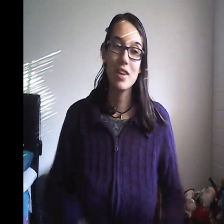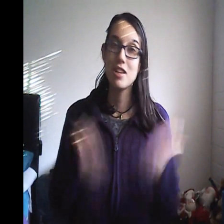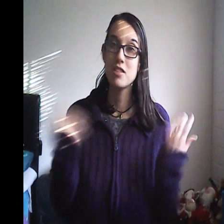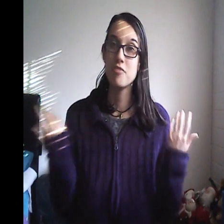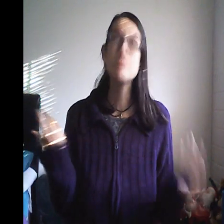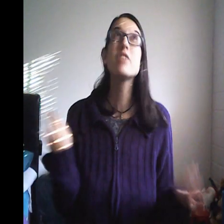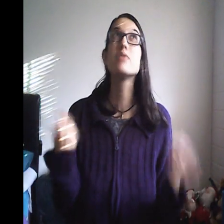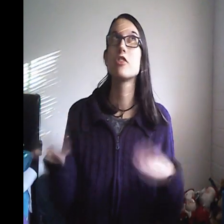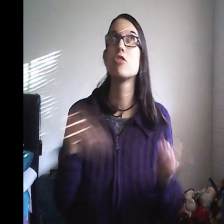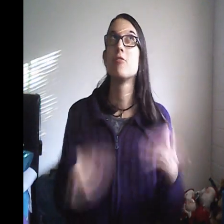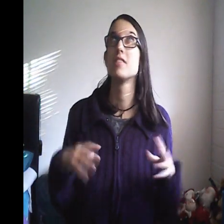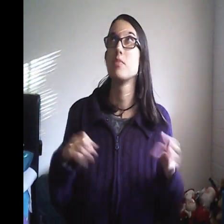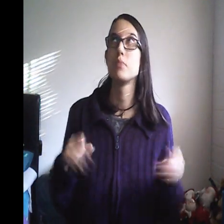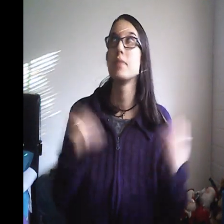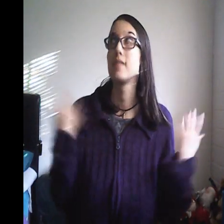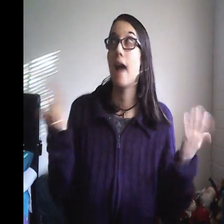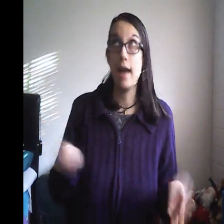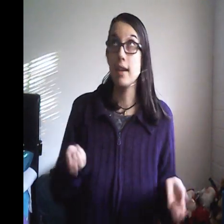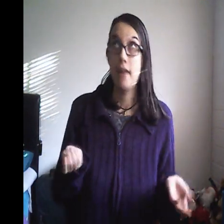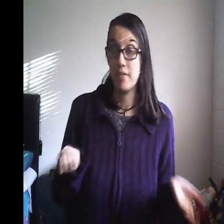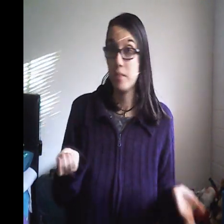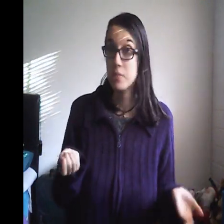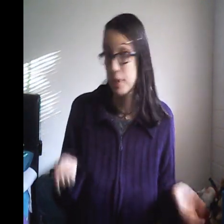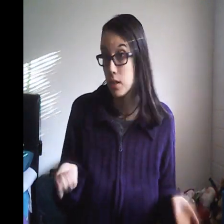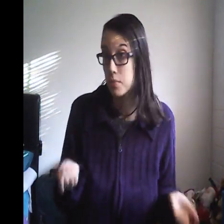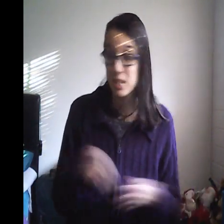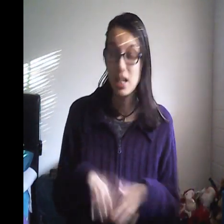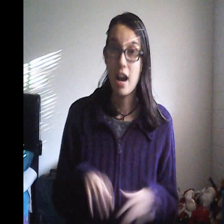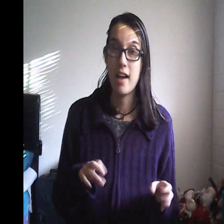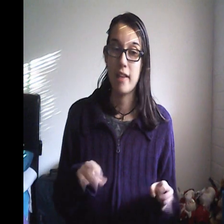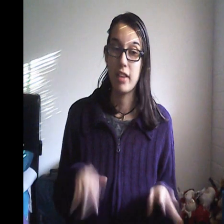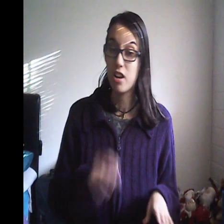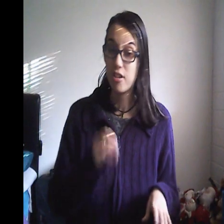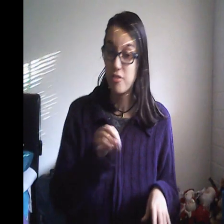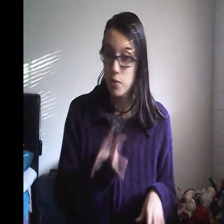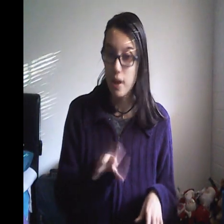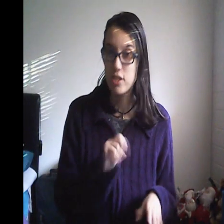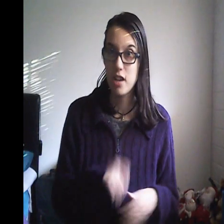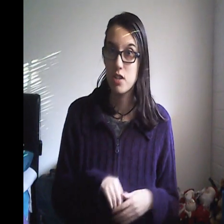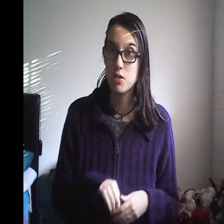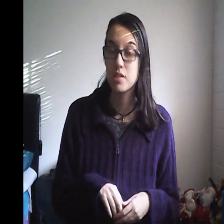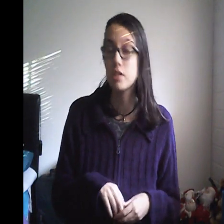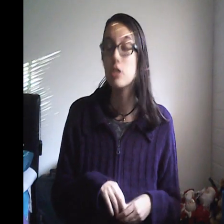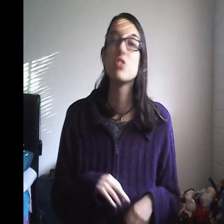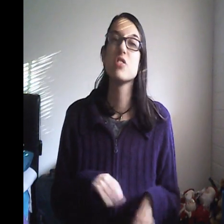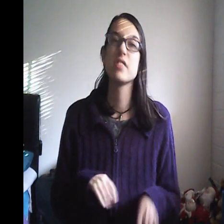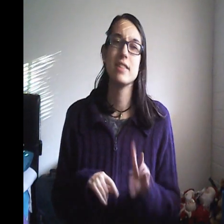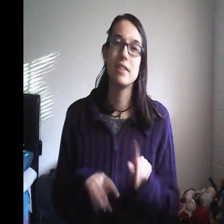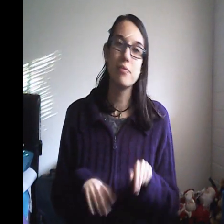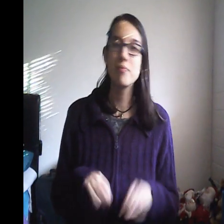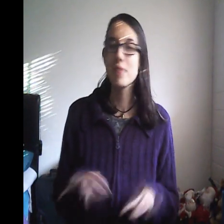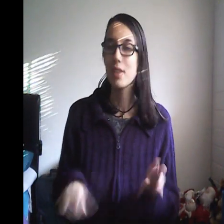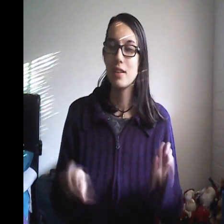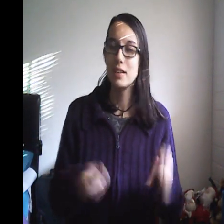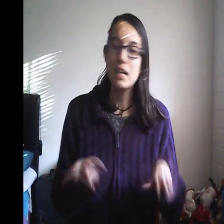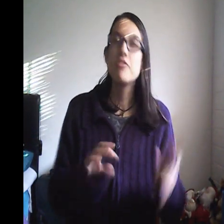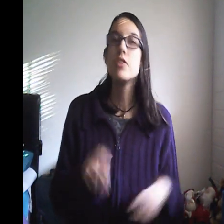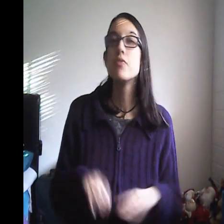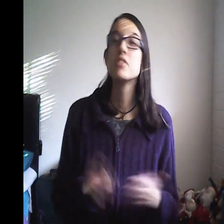For me, was actually really simple because I didn't have that much makeup. I had like a few eyeshadow singles and a few of this,